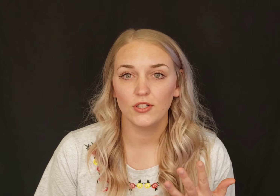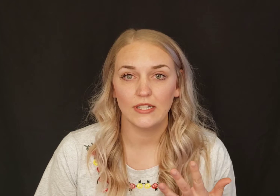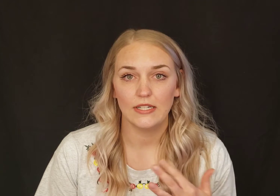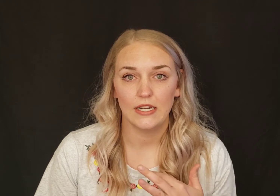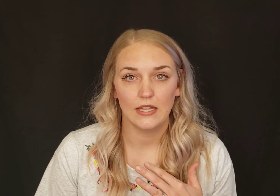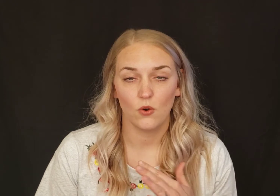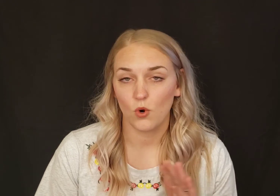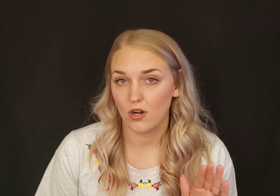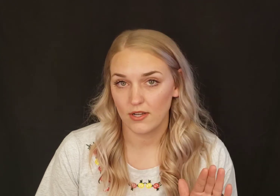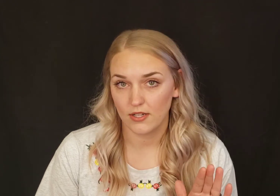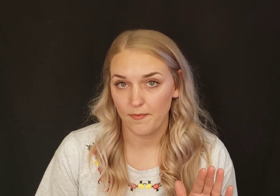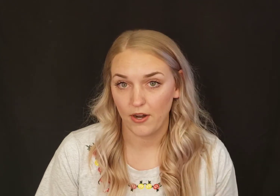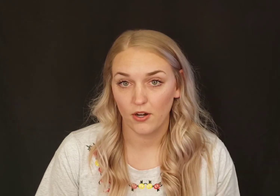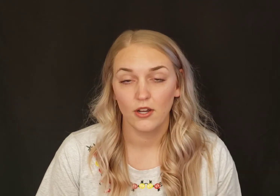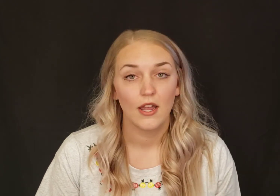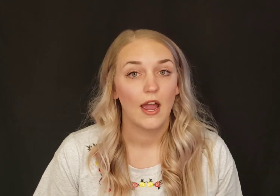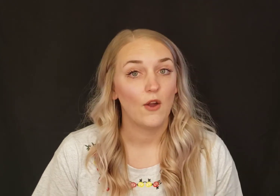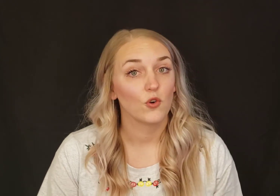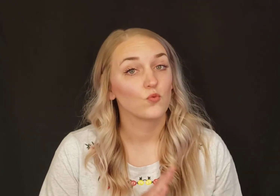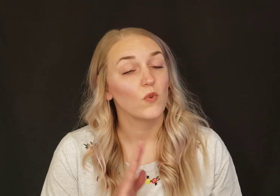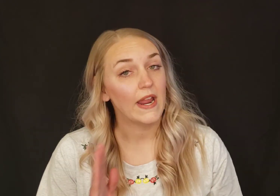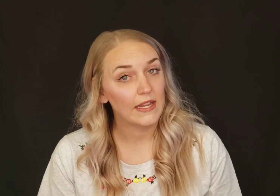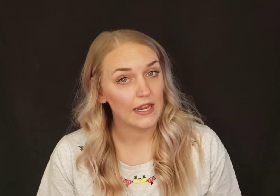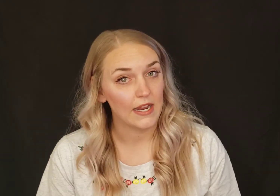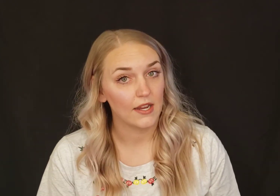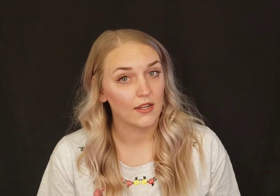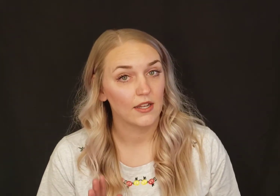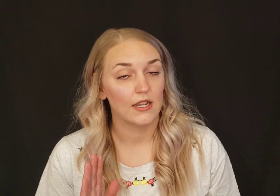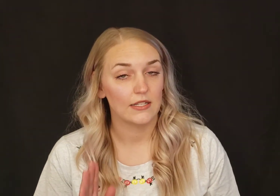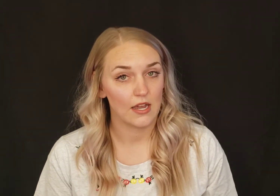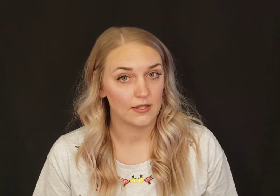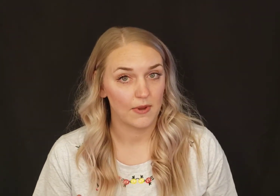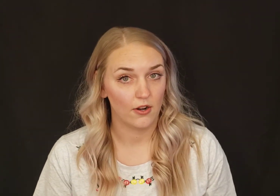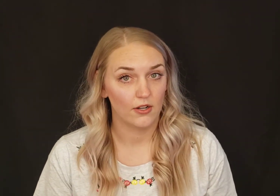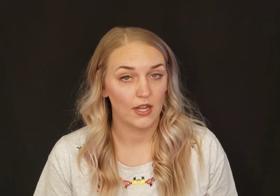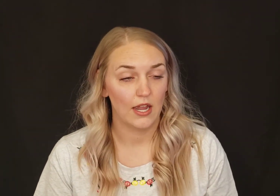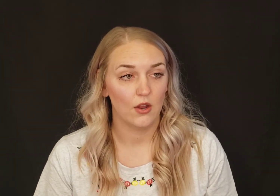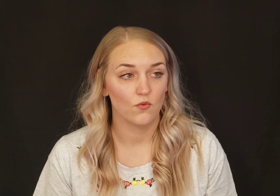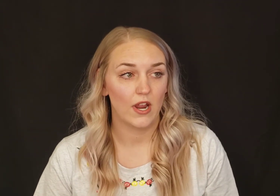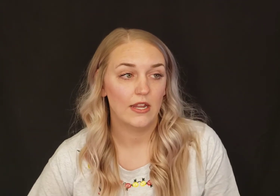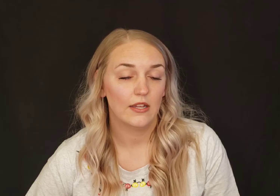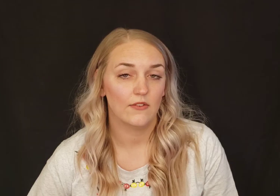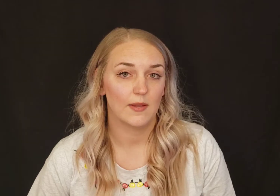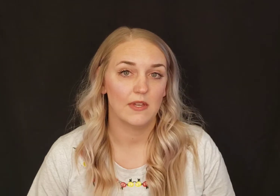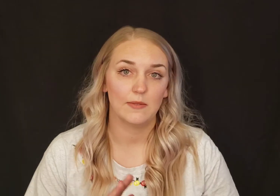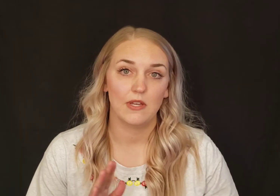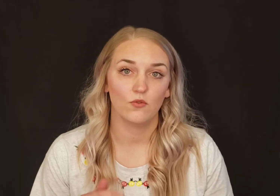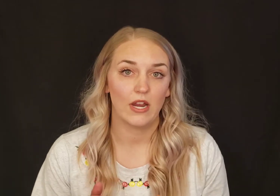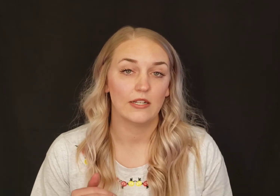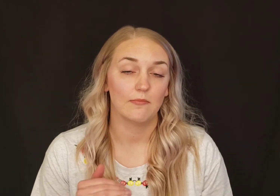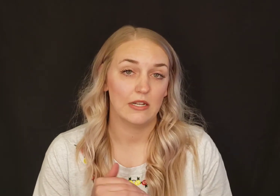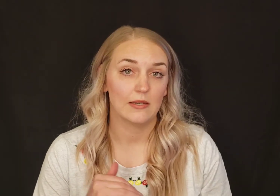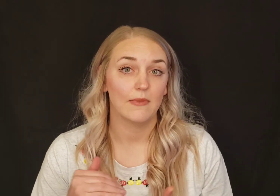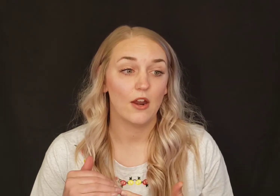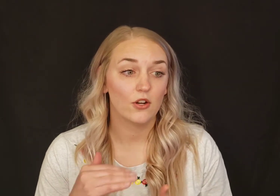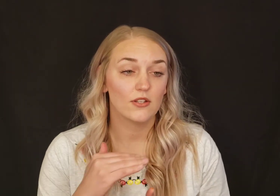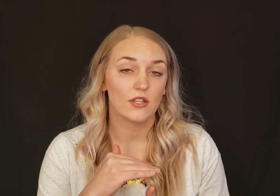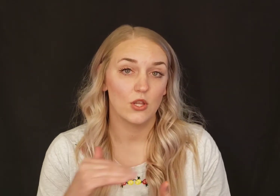you're listing, the order does not matter. However, ranking, it does matter. Okay, a rank, if something's being ranked, it means it matters, the